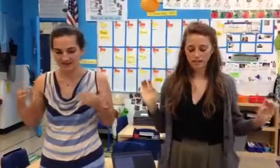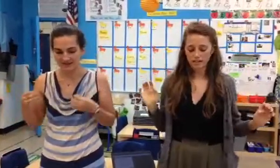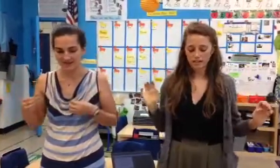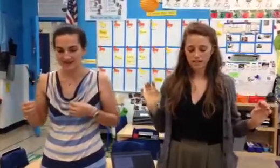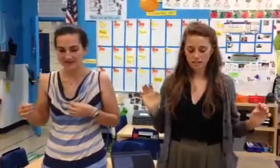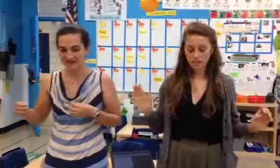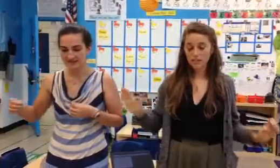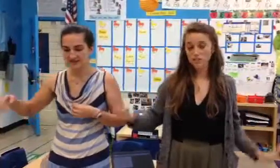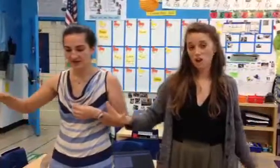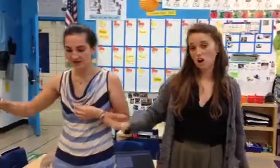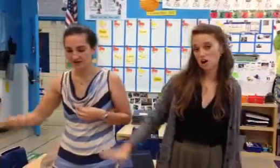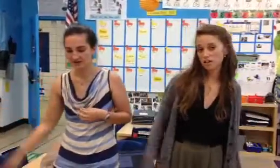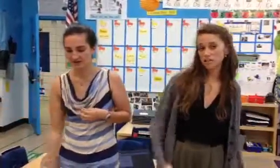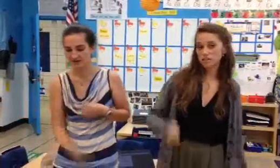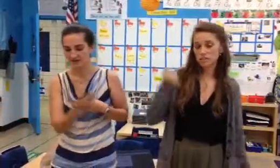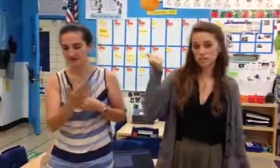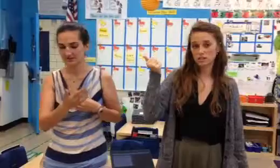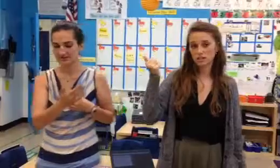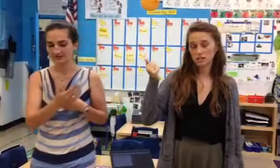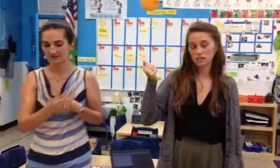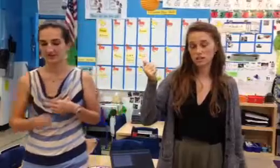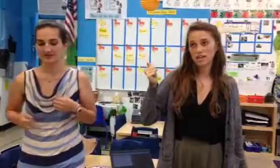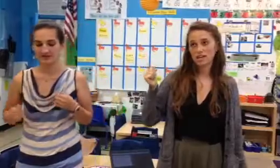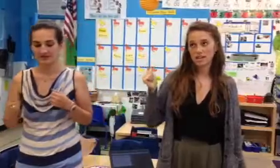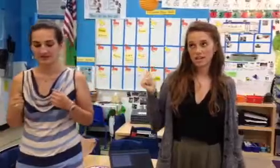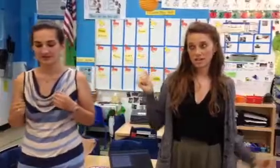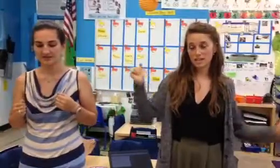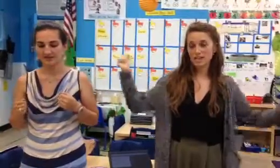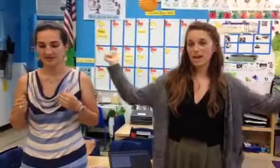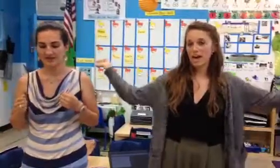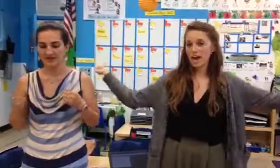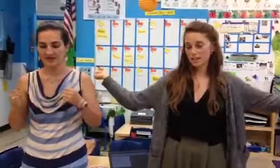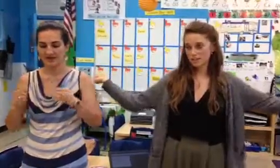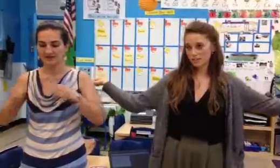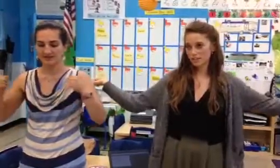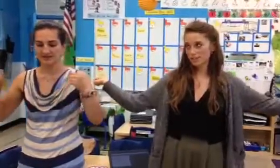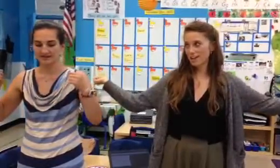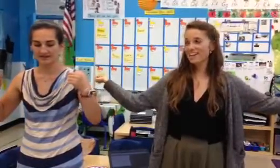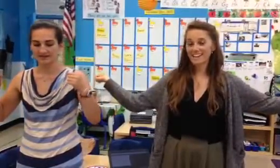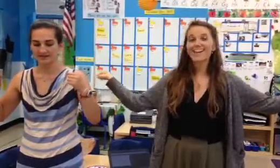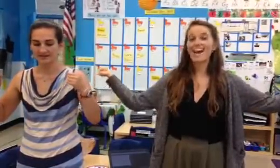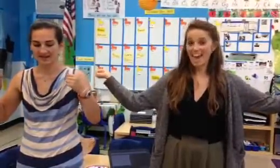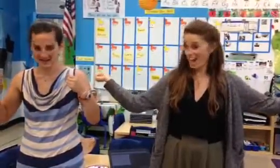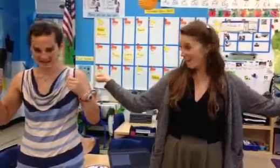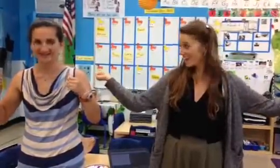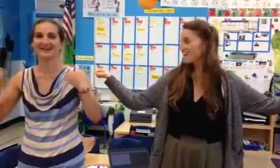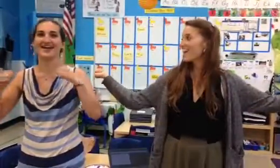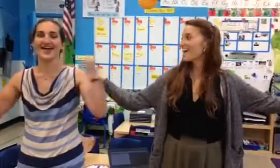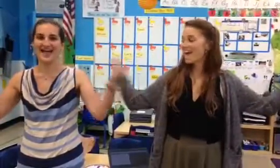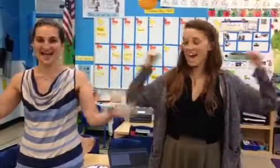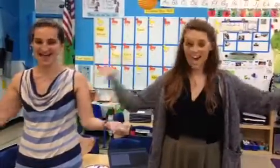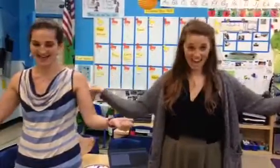D, dog, d. E, ed, e.